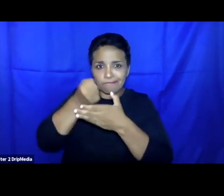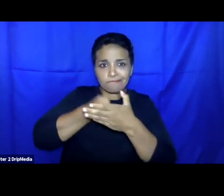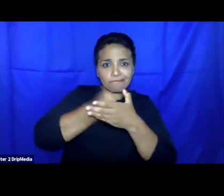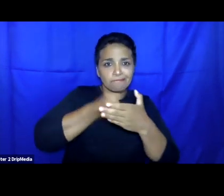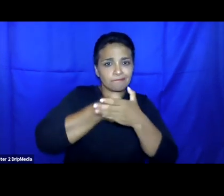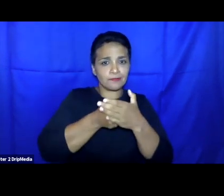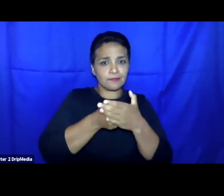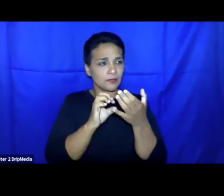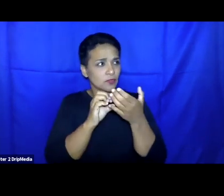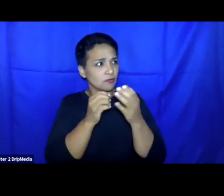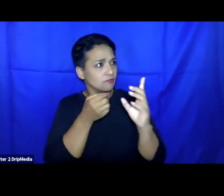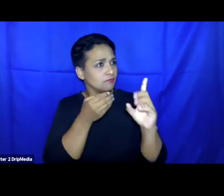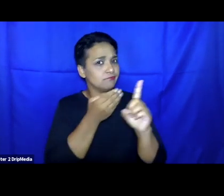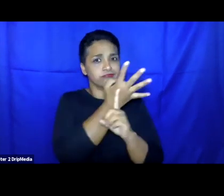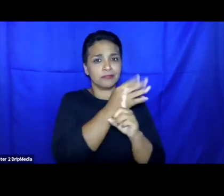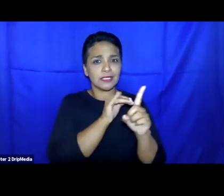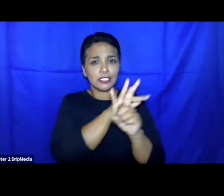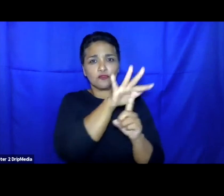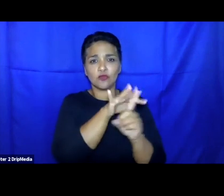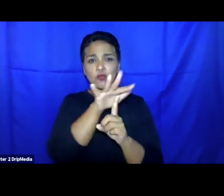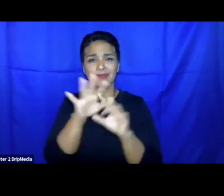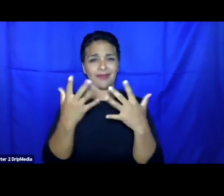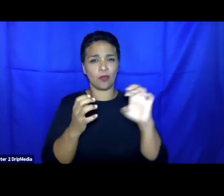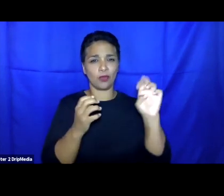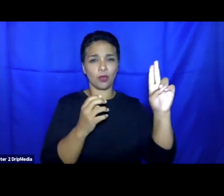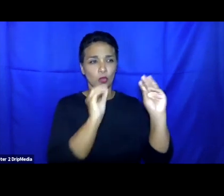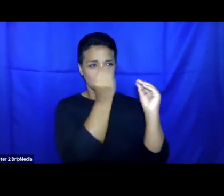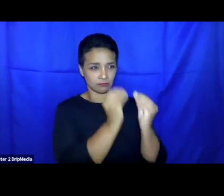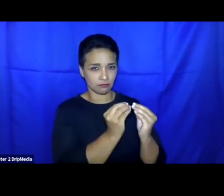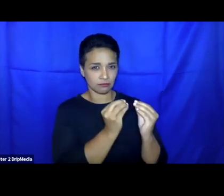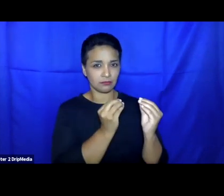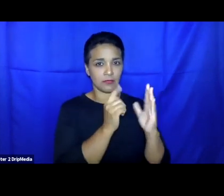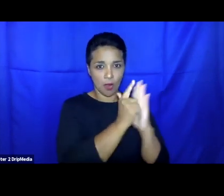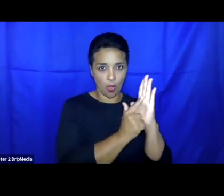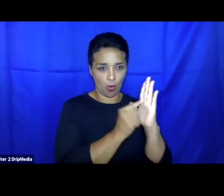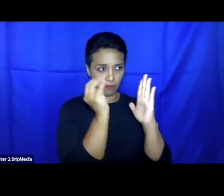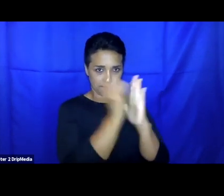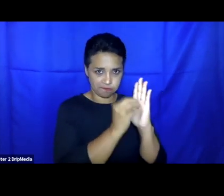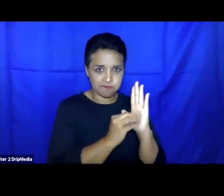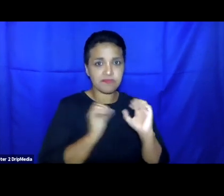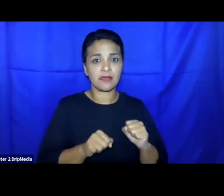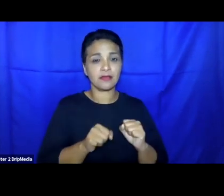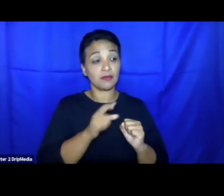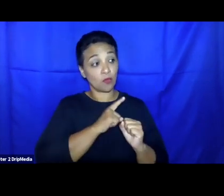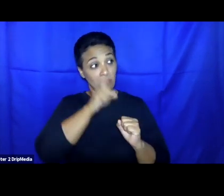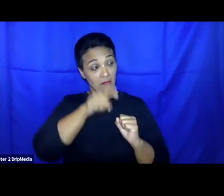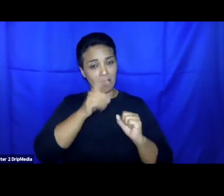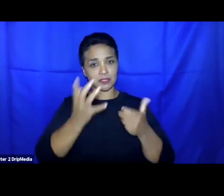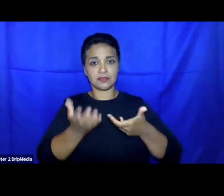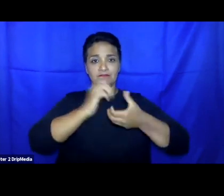discussions and legislative procedures in order to enhance compatibility with the global compact. As Nick